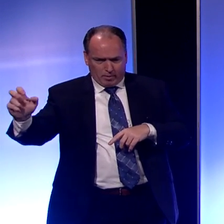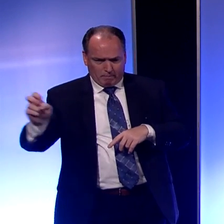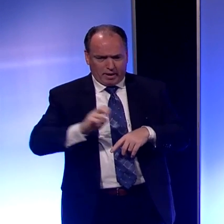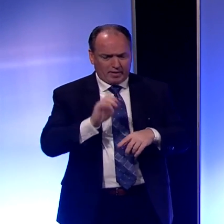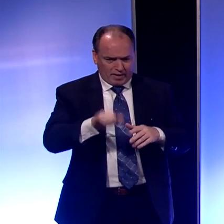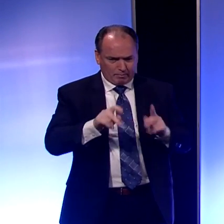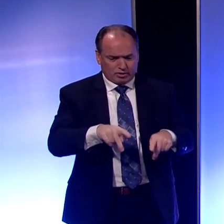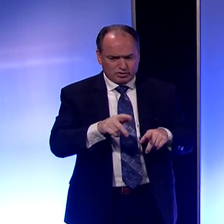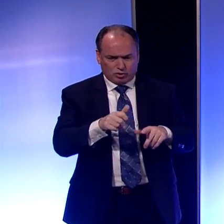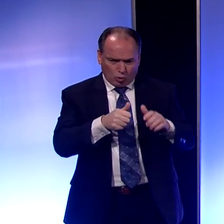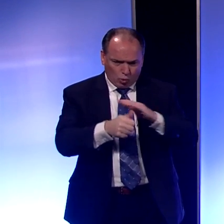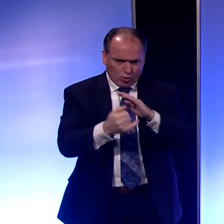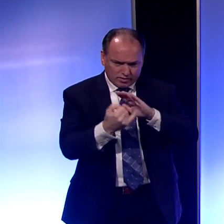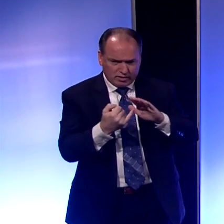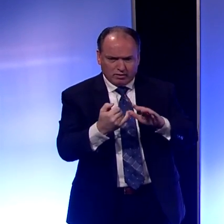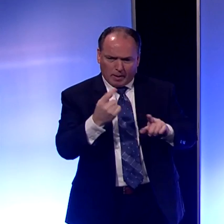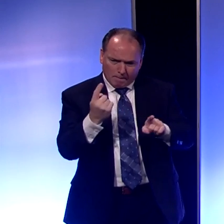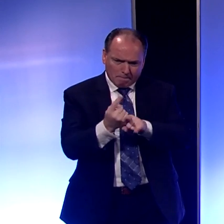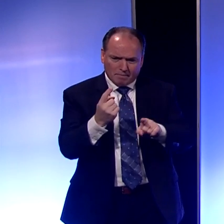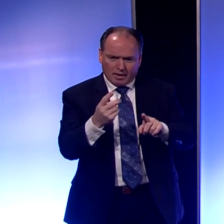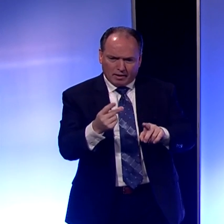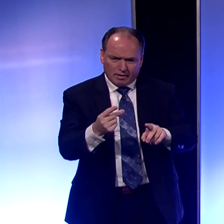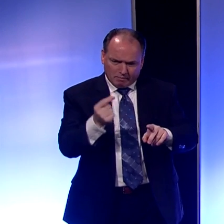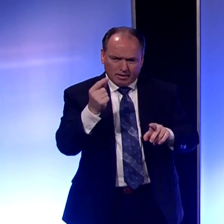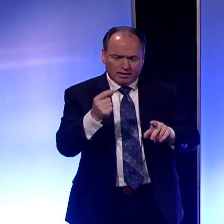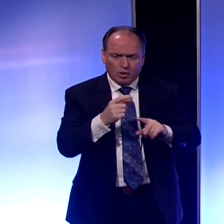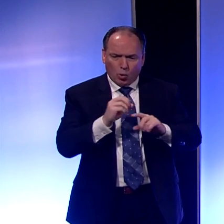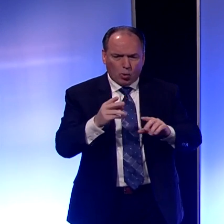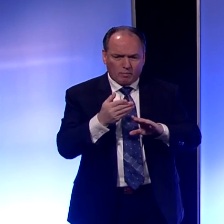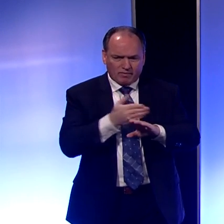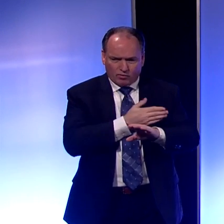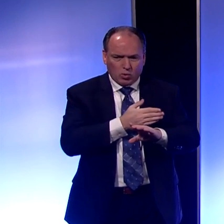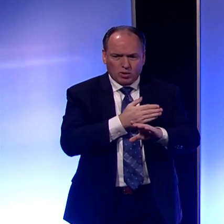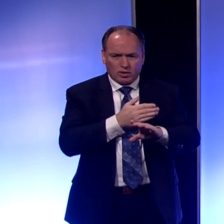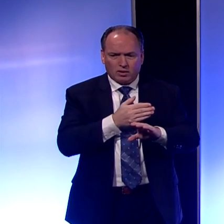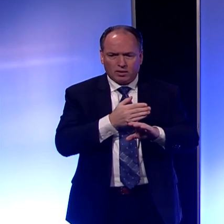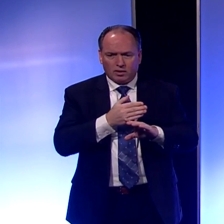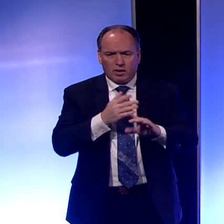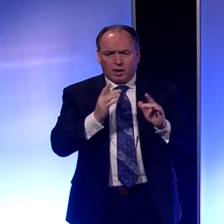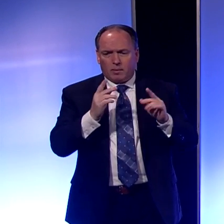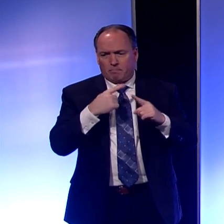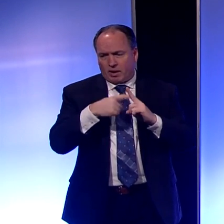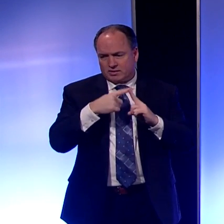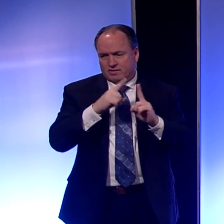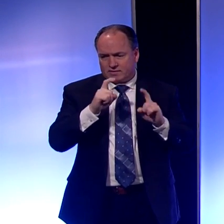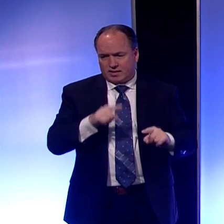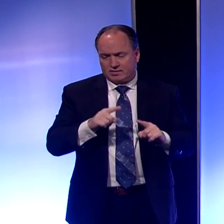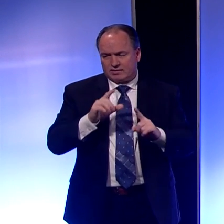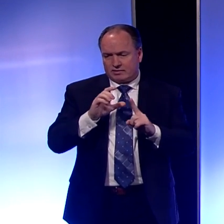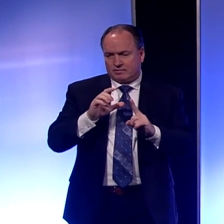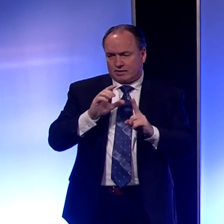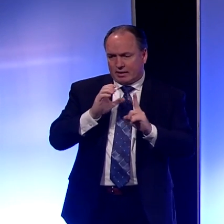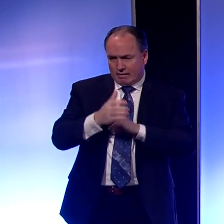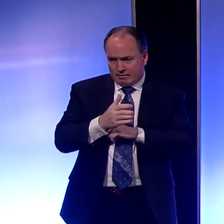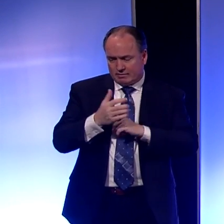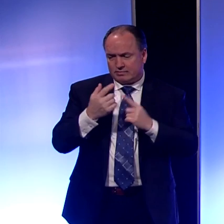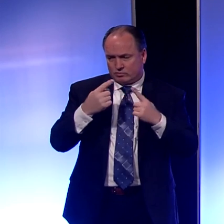Or could he or she have been spreading the virus a little bit before the positive test result came back? So what we do is we